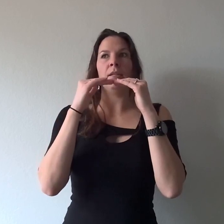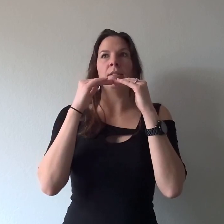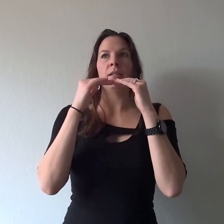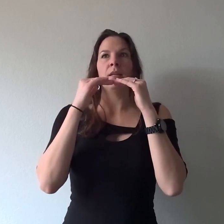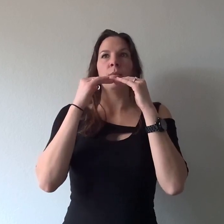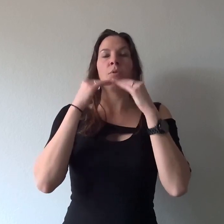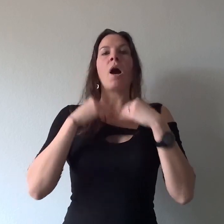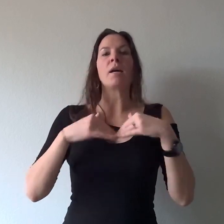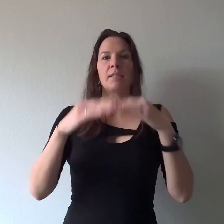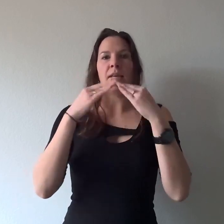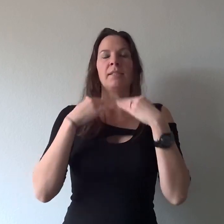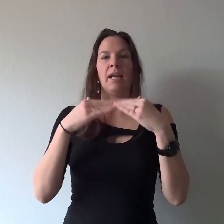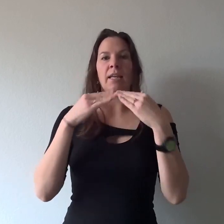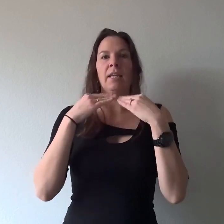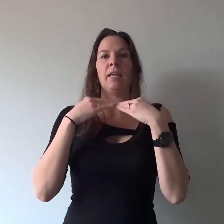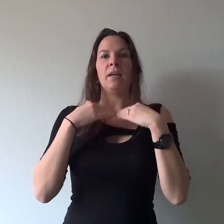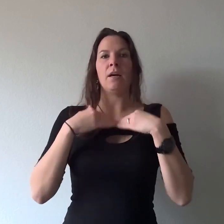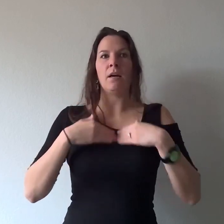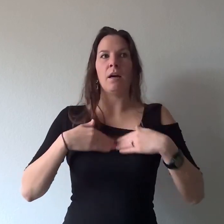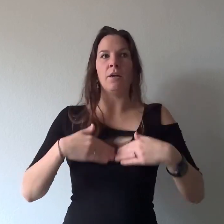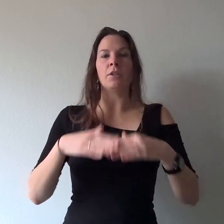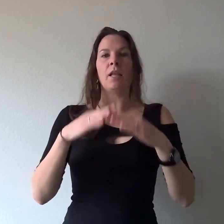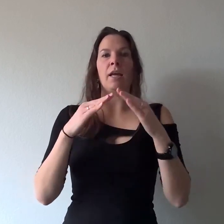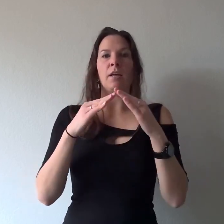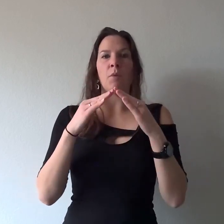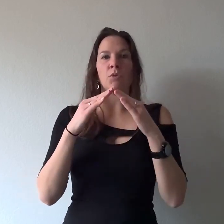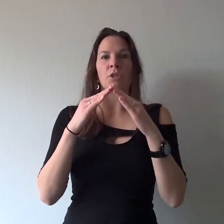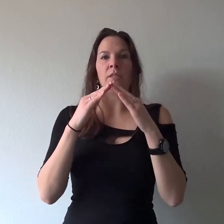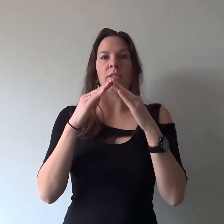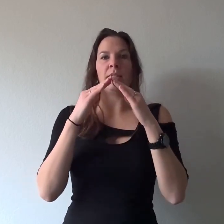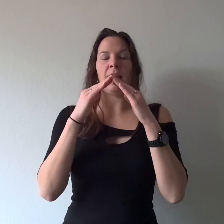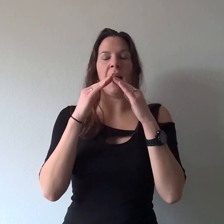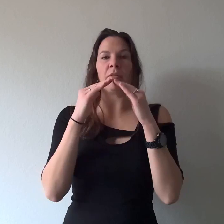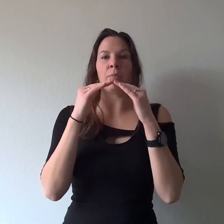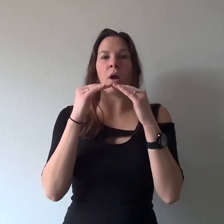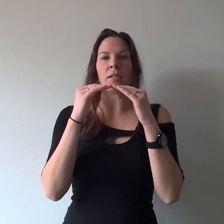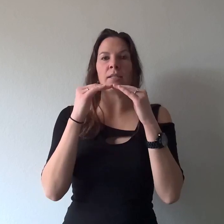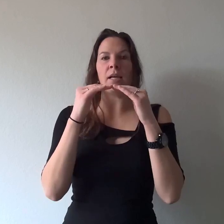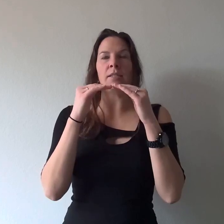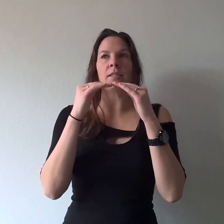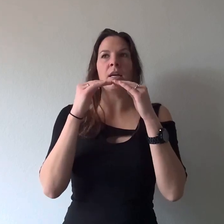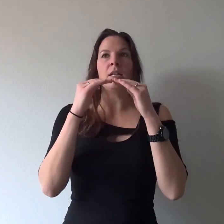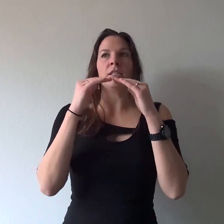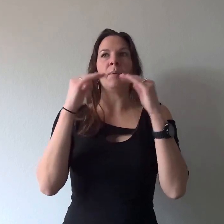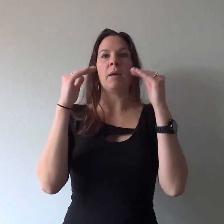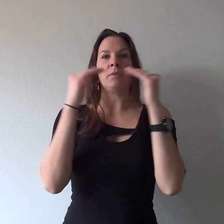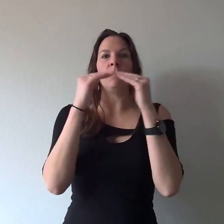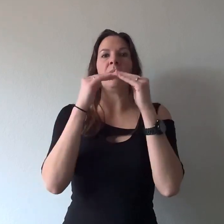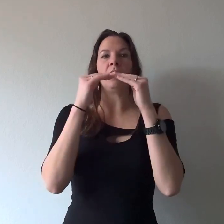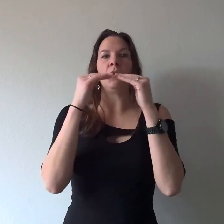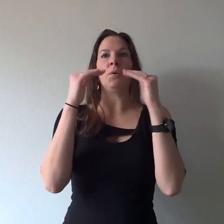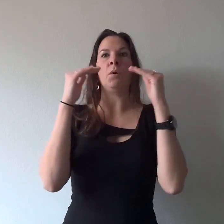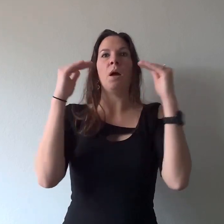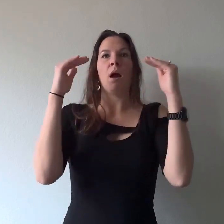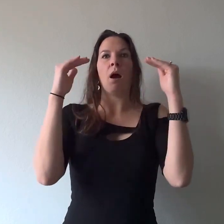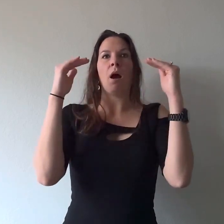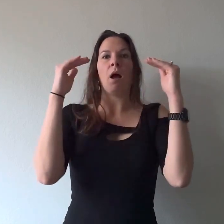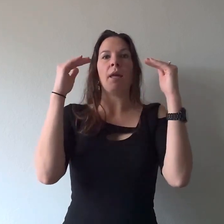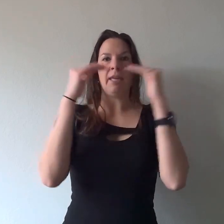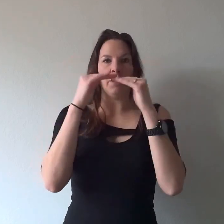process any underlying emotions that they haven't processed to be able to meet you here